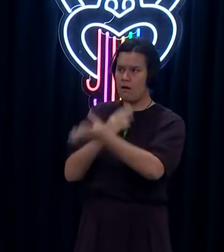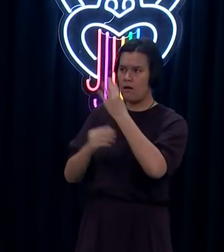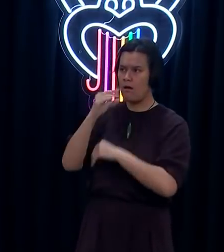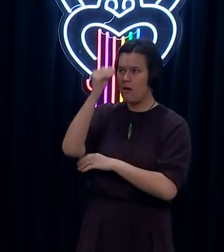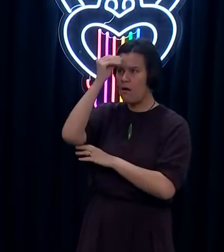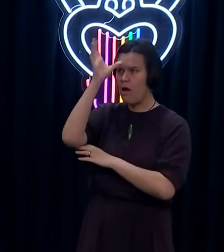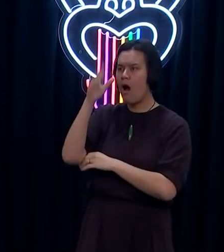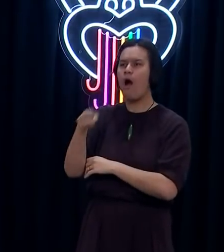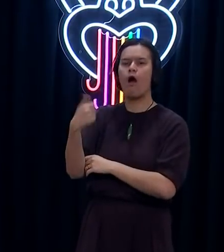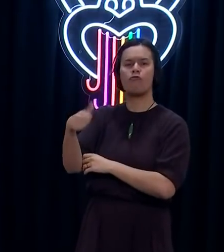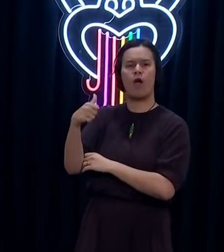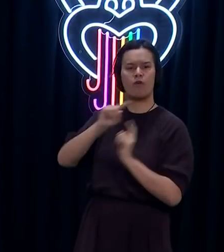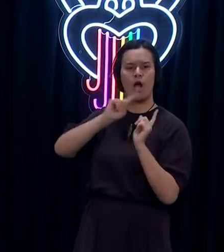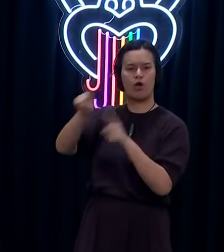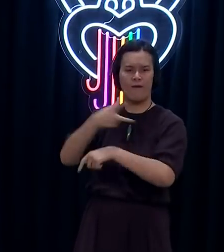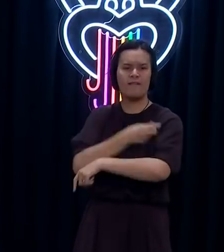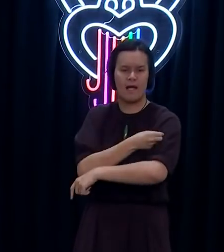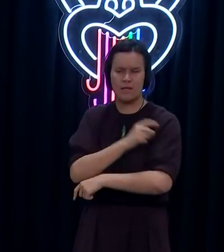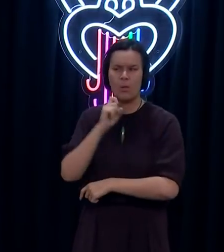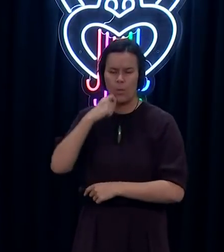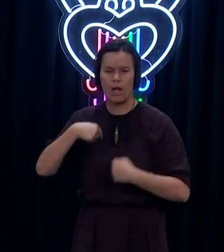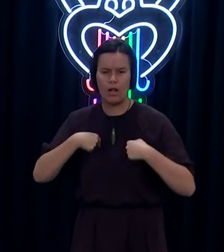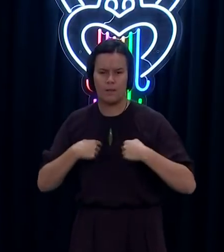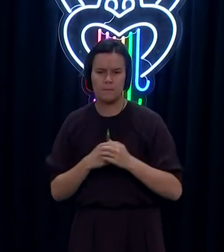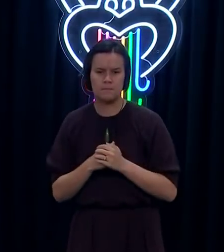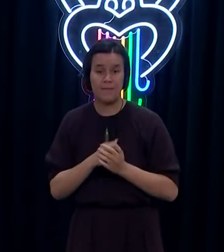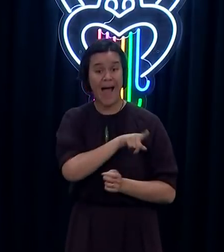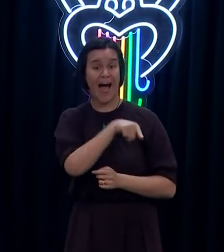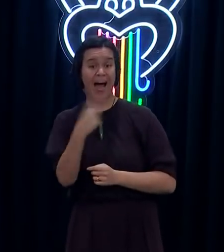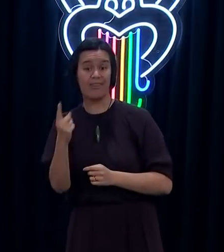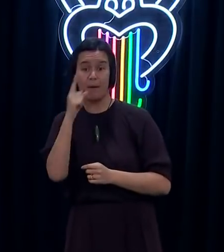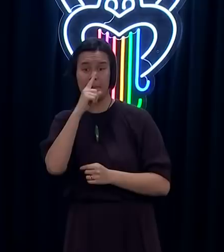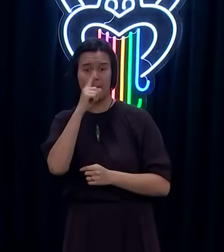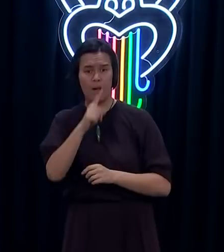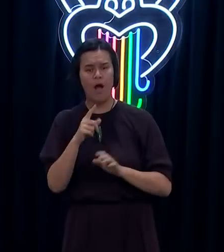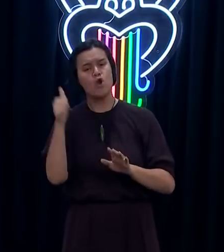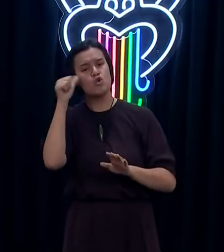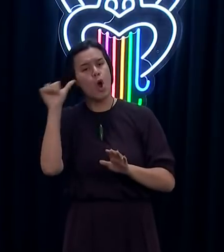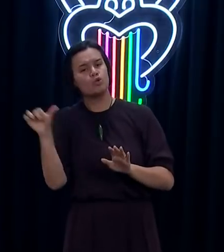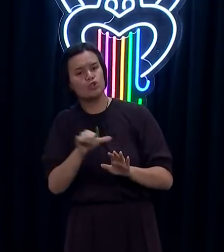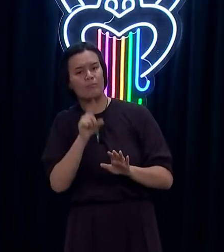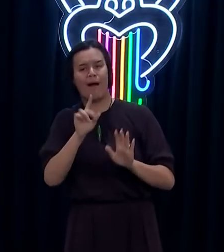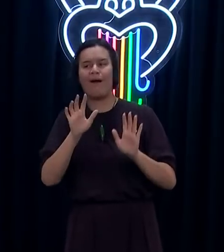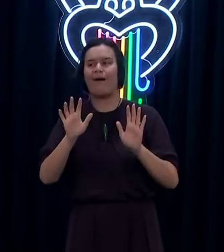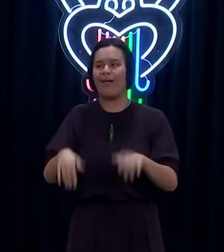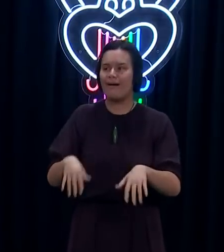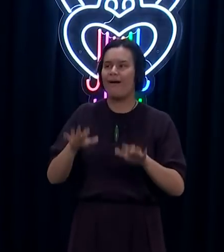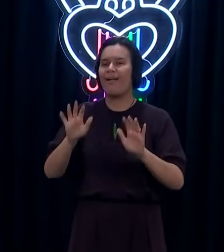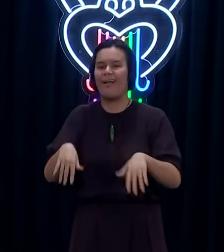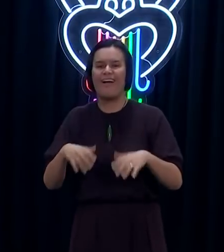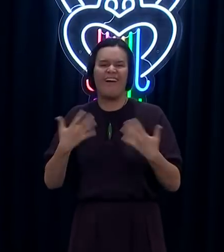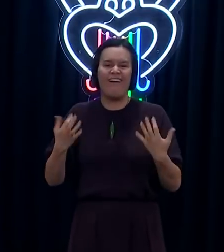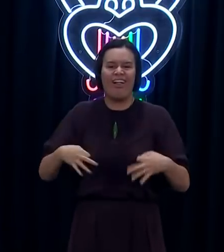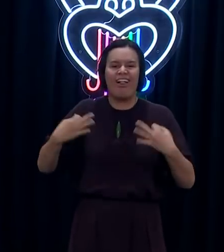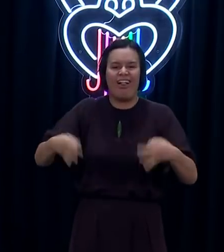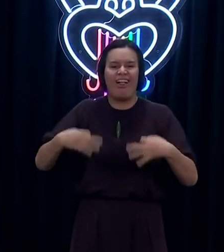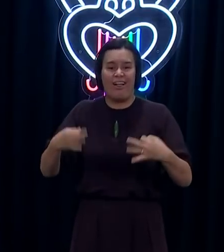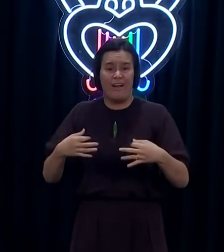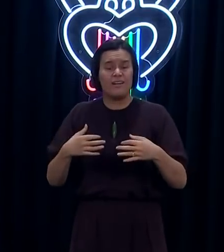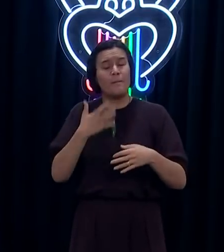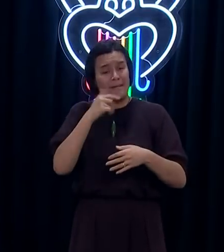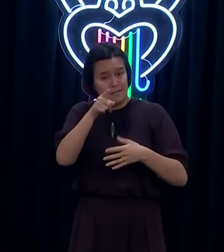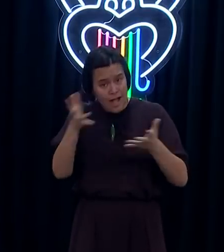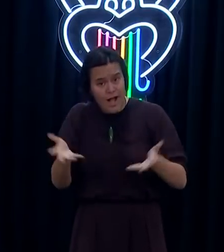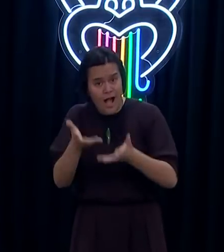But for some people, they may not have gotten around to it, or need help to make a booking or find out where to go. We all have a role to play in supporting others